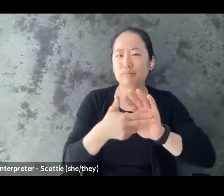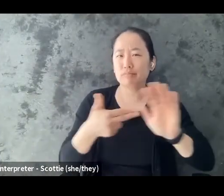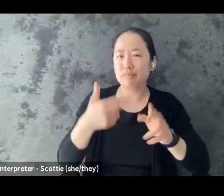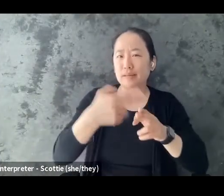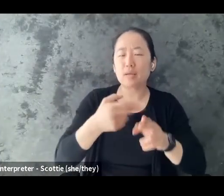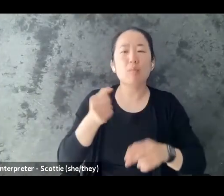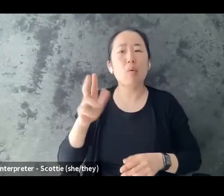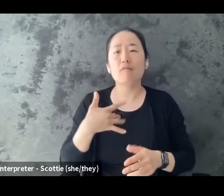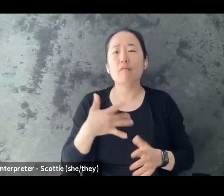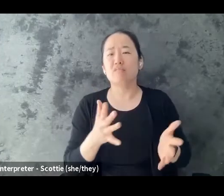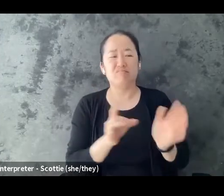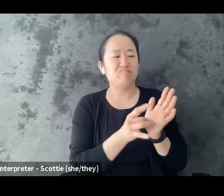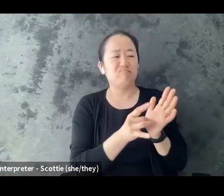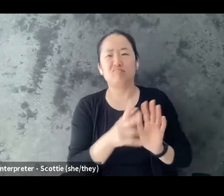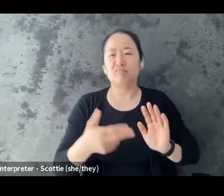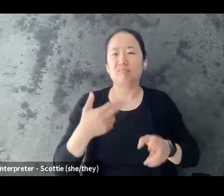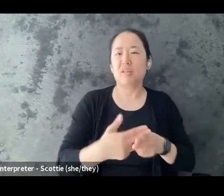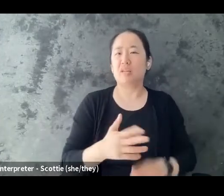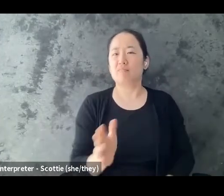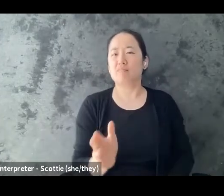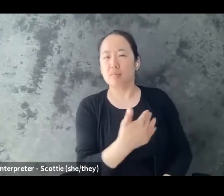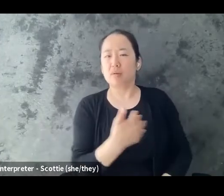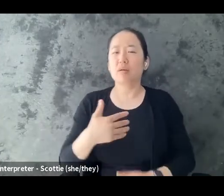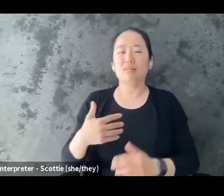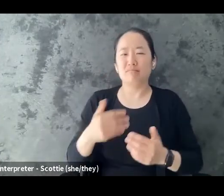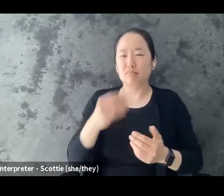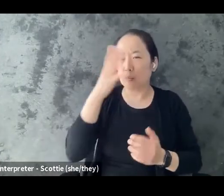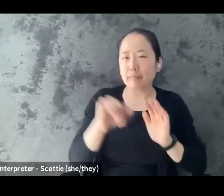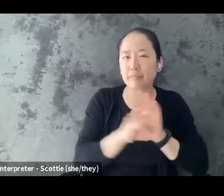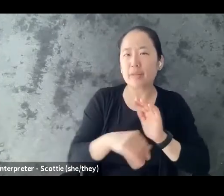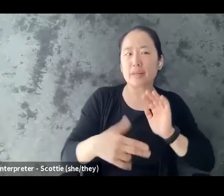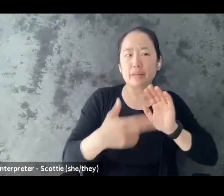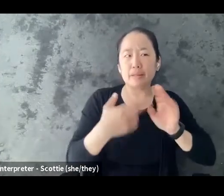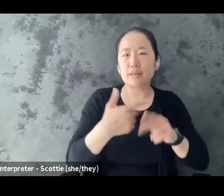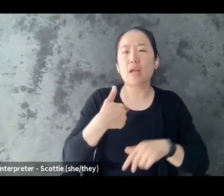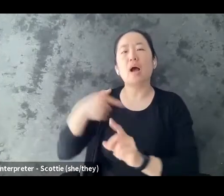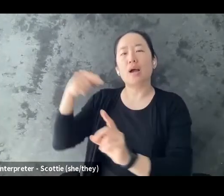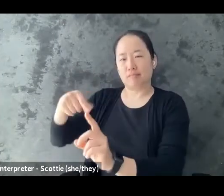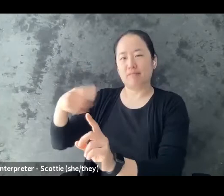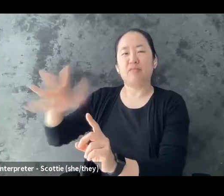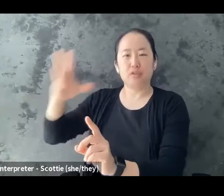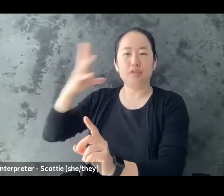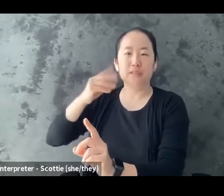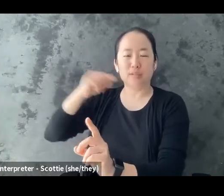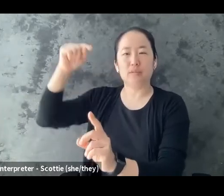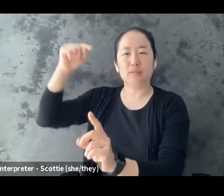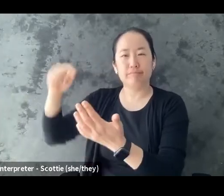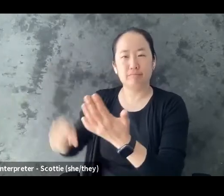the experience and say, I'm someone who has experienced abuse or has experienced X, Y, and Z. So again, whatever feels right